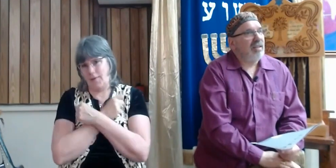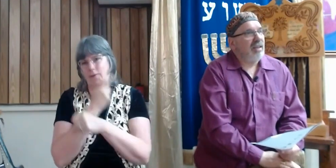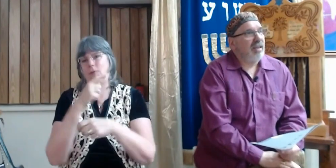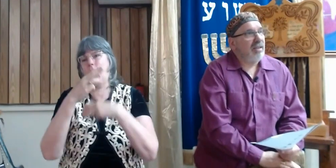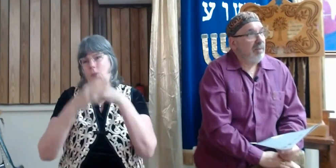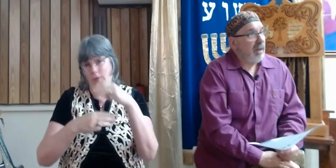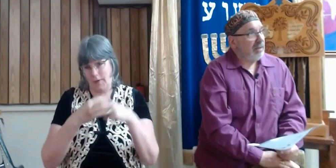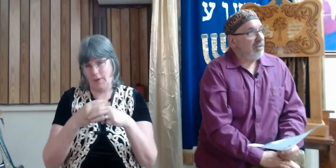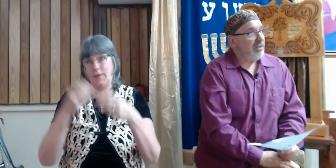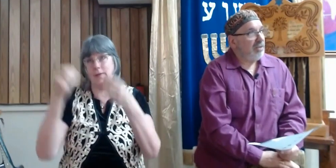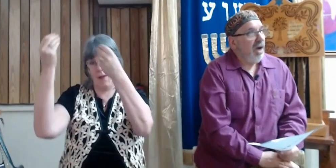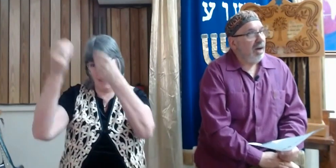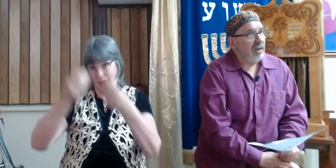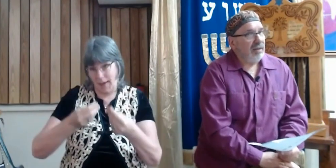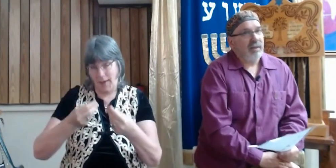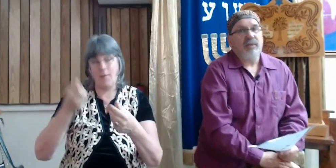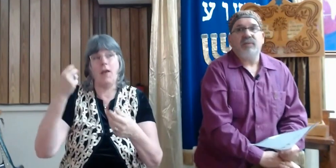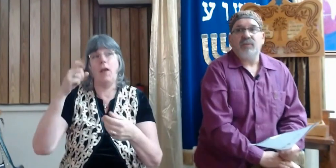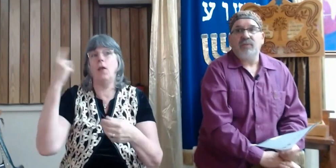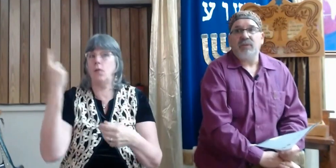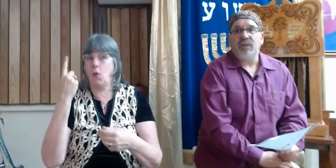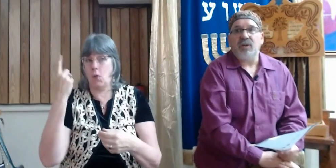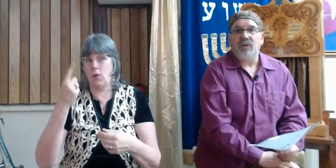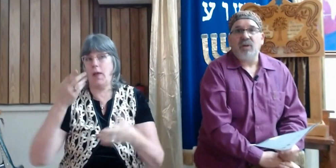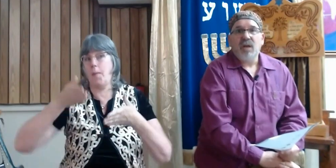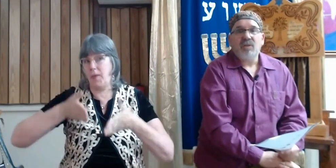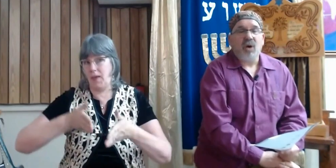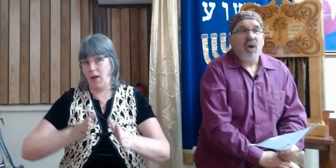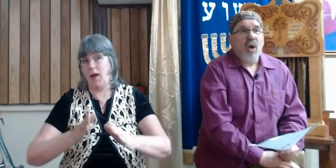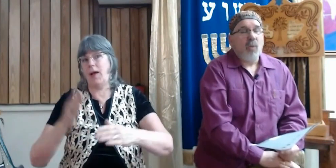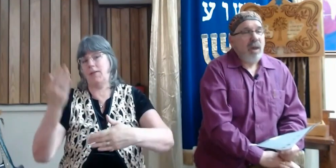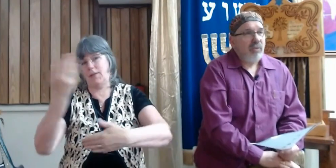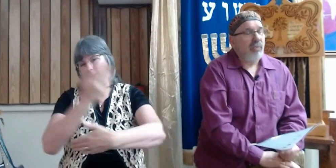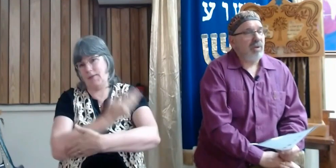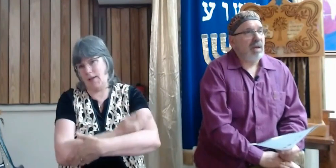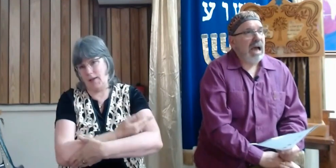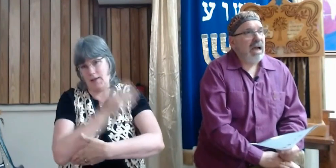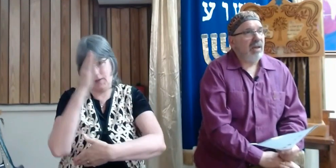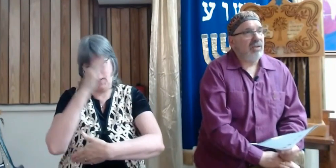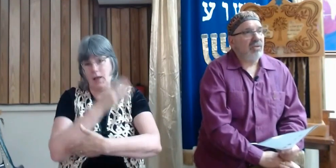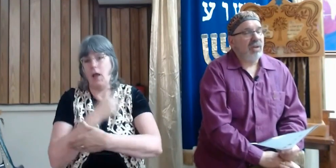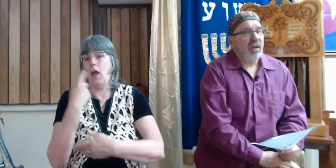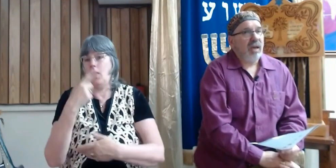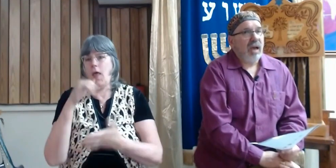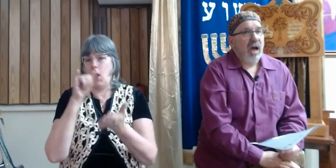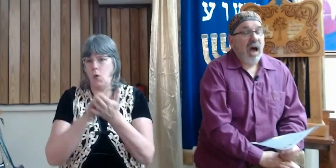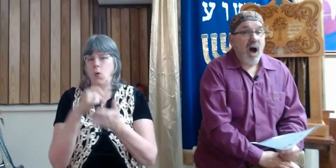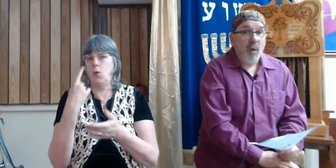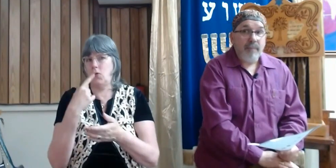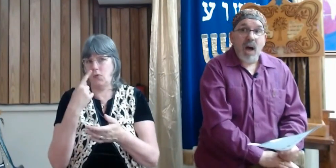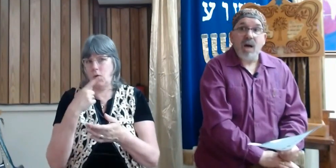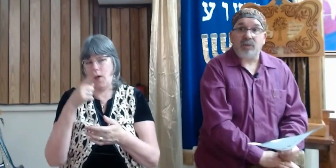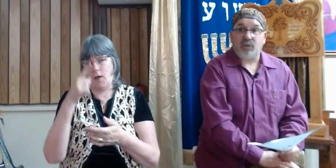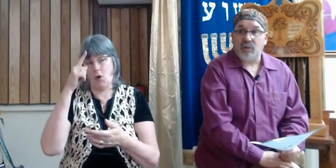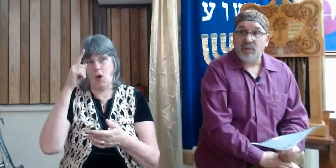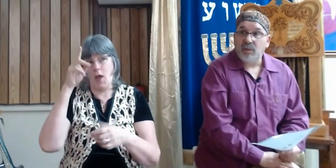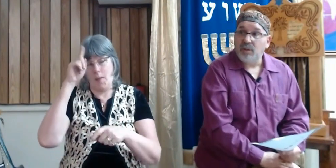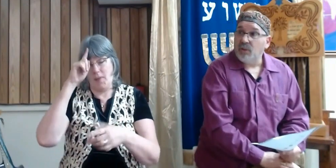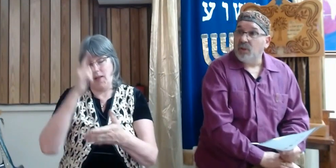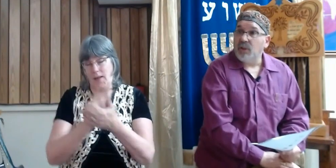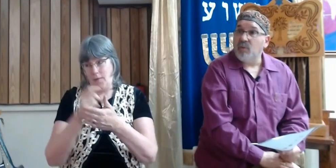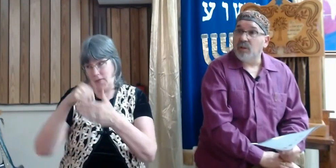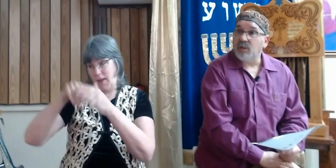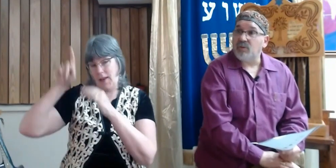it's about God. So, when we realize how much